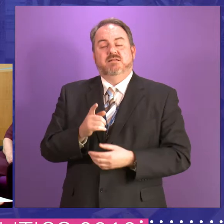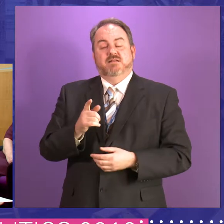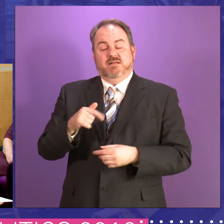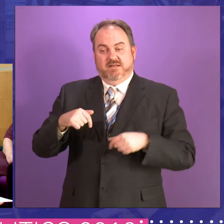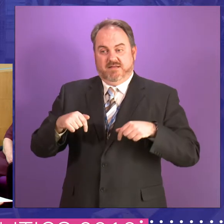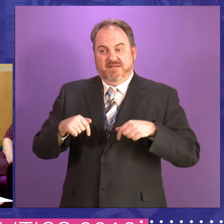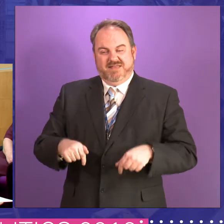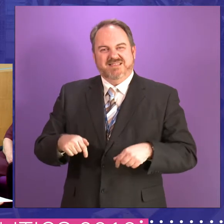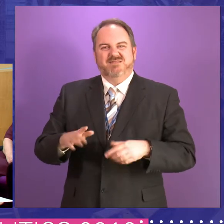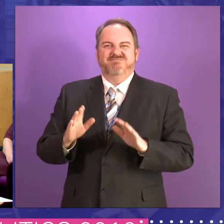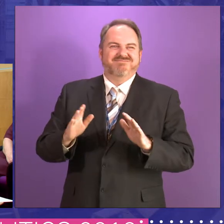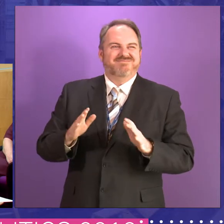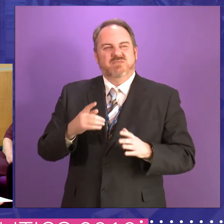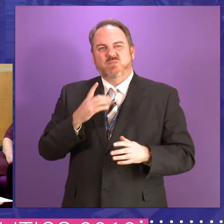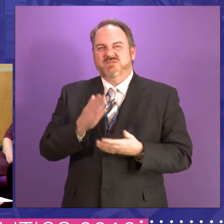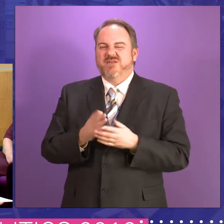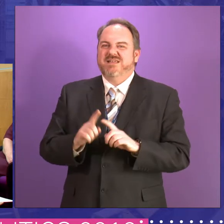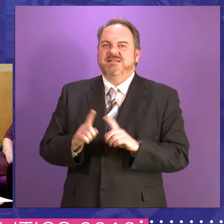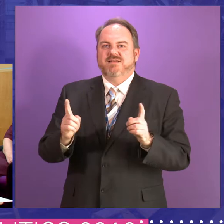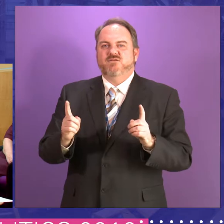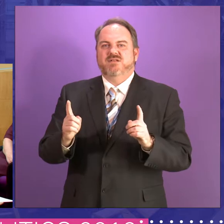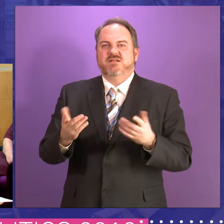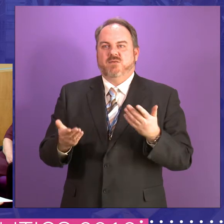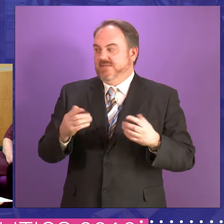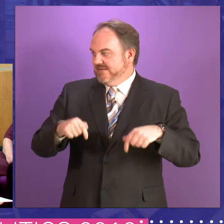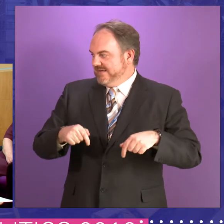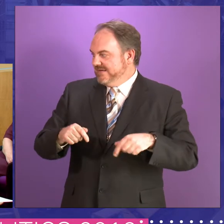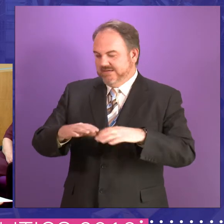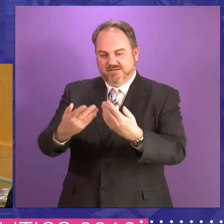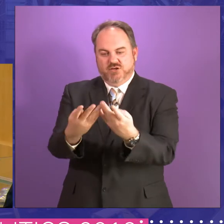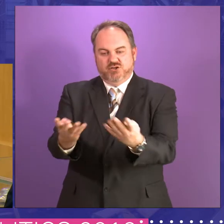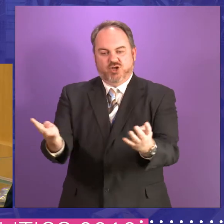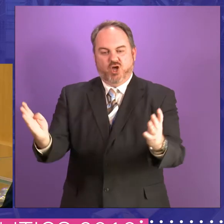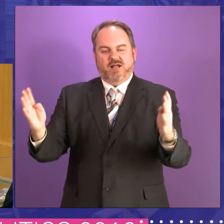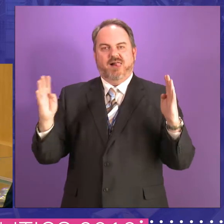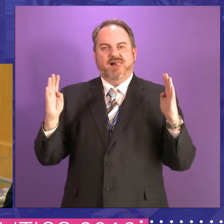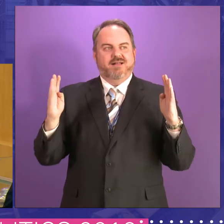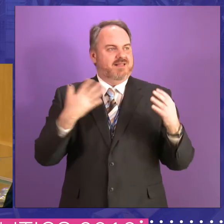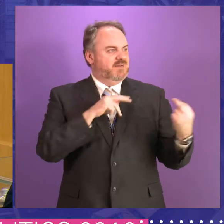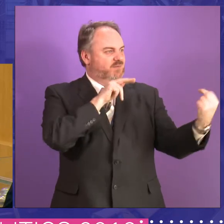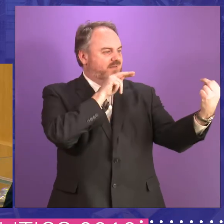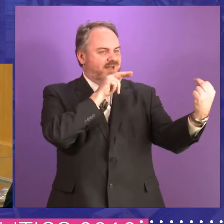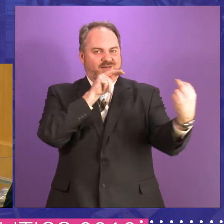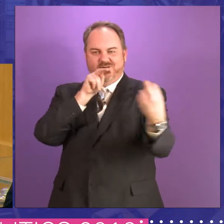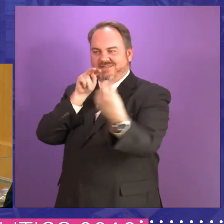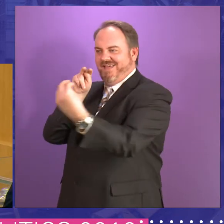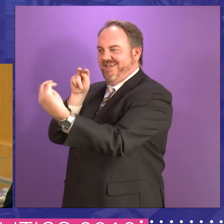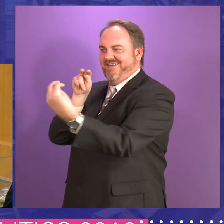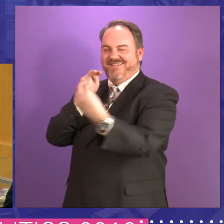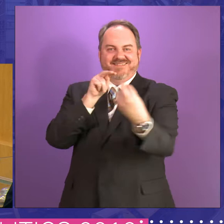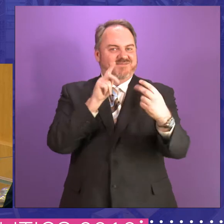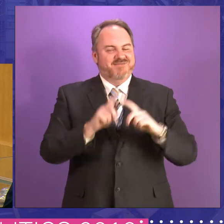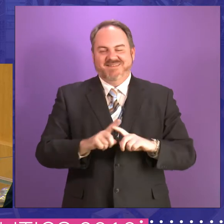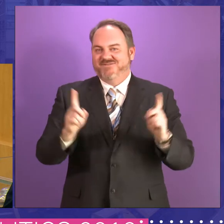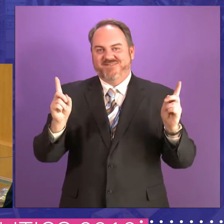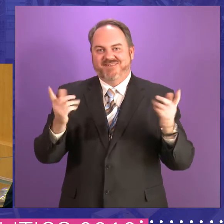circle. And so you could have eye to eye contact with almost everybody in the chamber in there. And I do remember, I think we were all